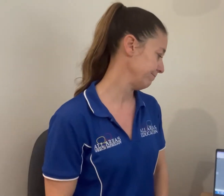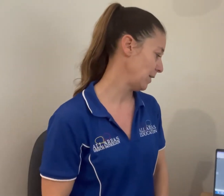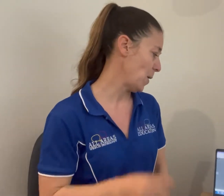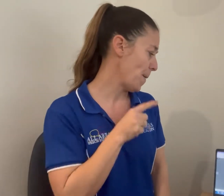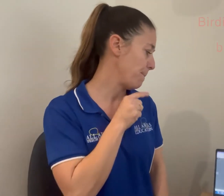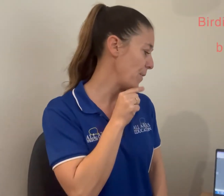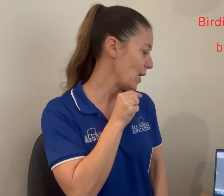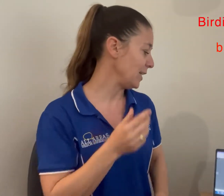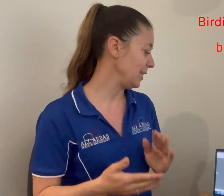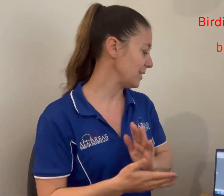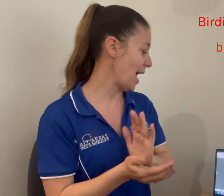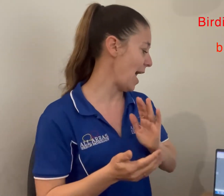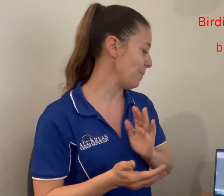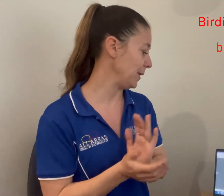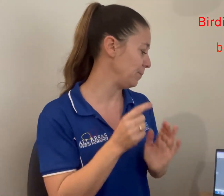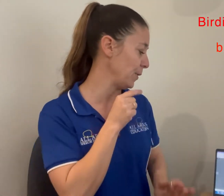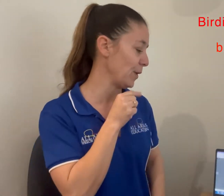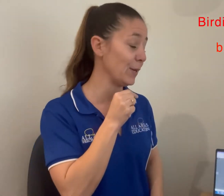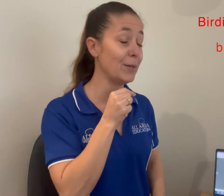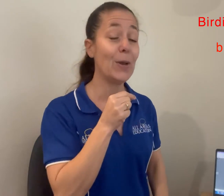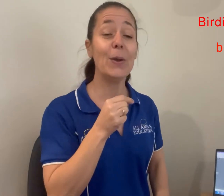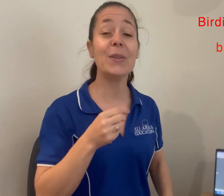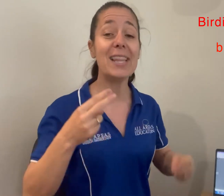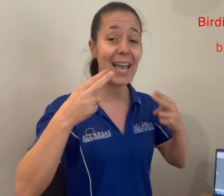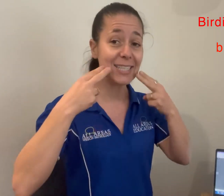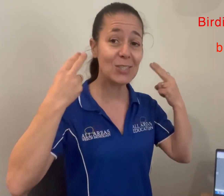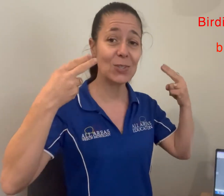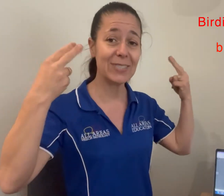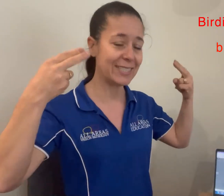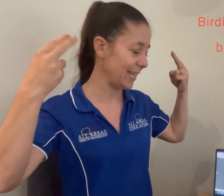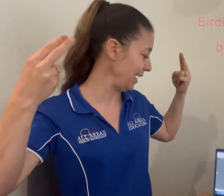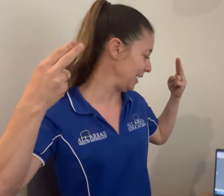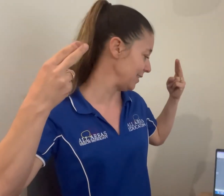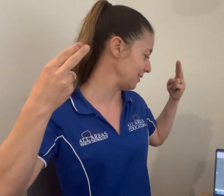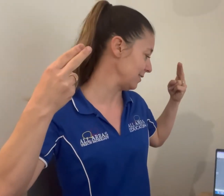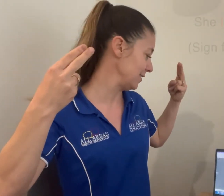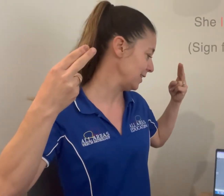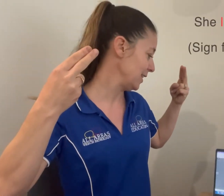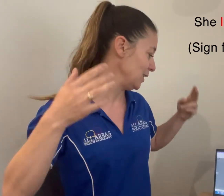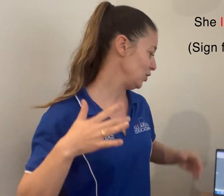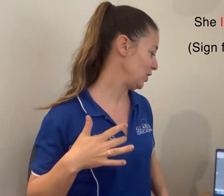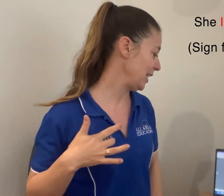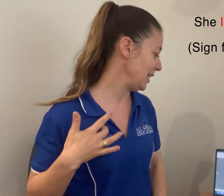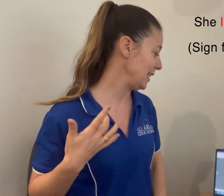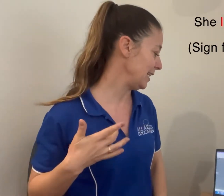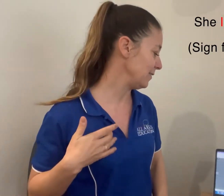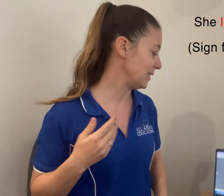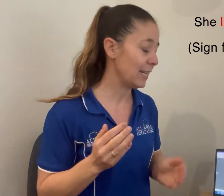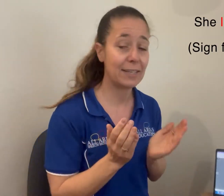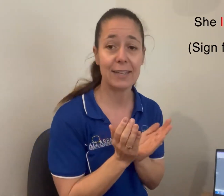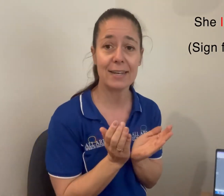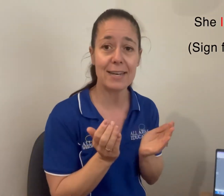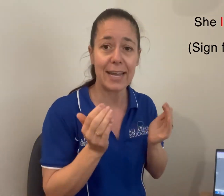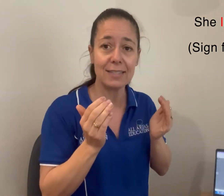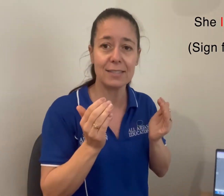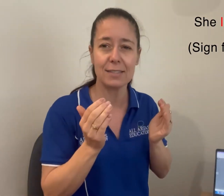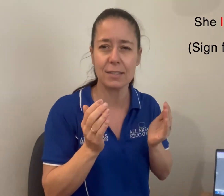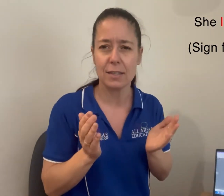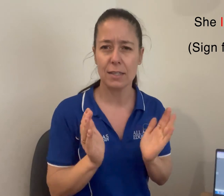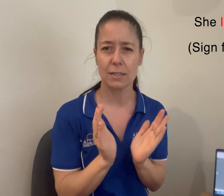Birdie is a happy bird who likes to sing. She lives in a nest. So